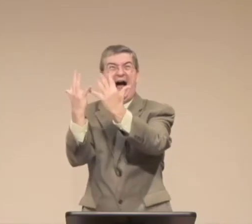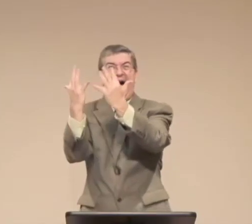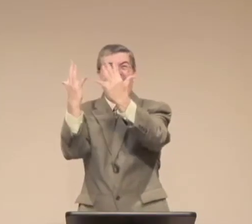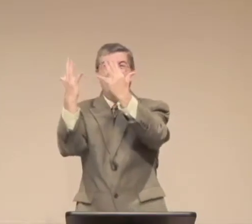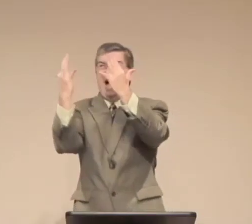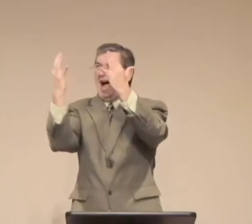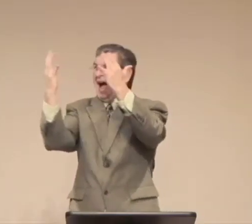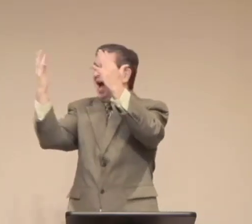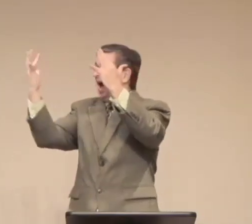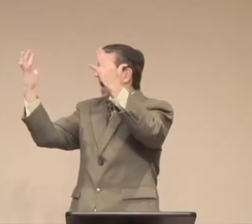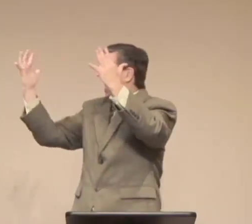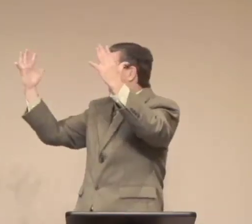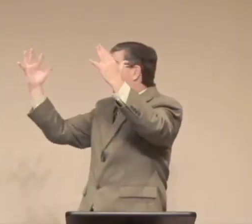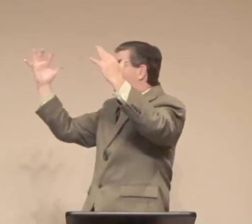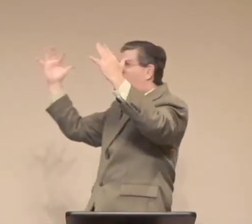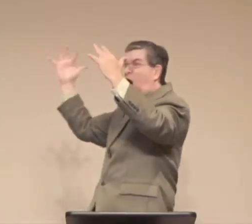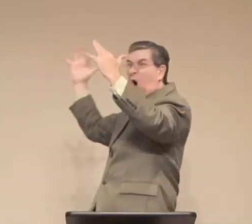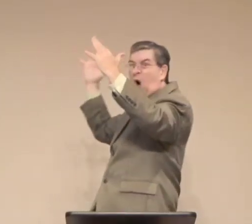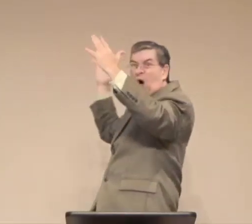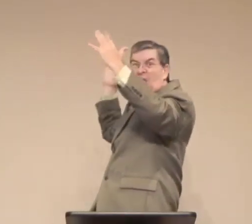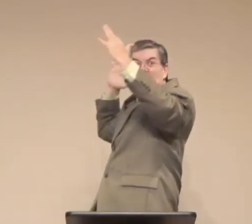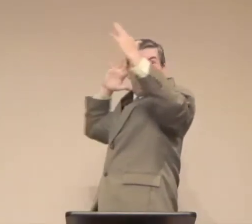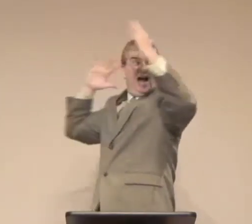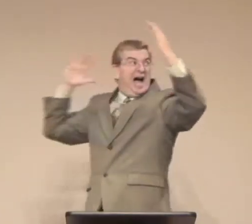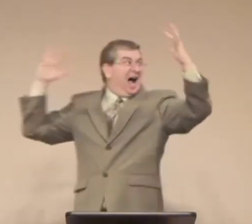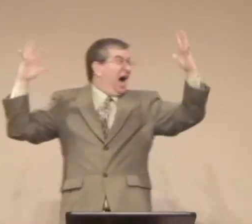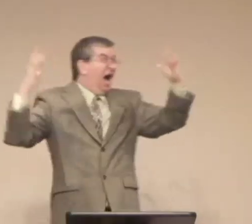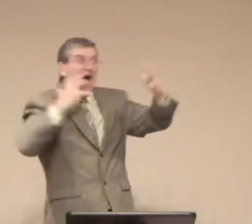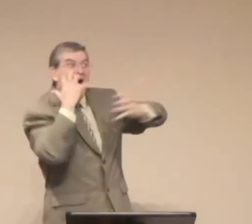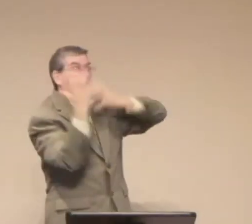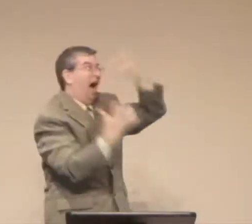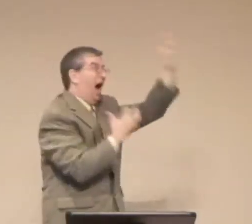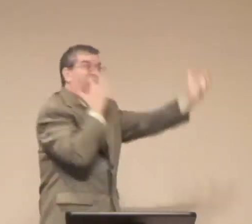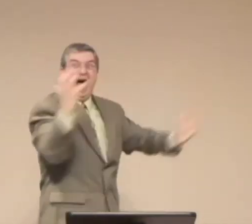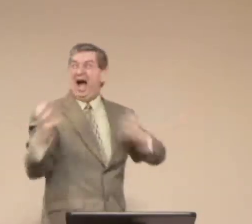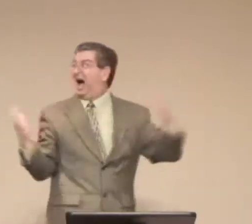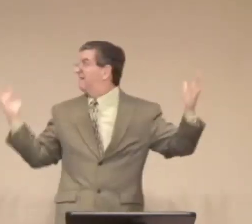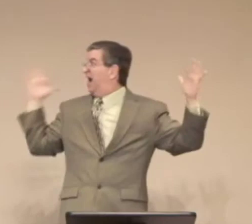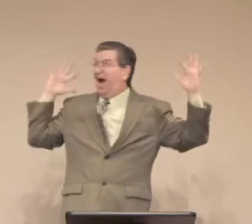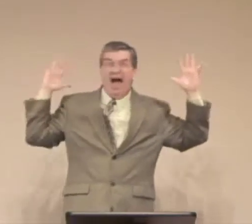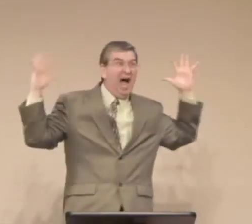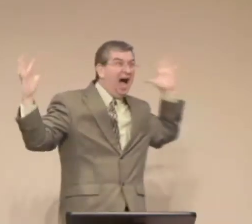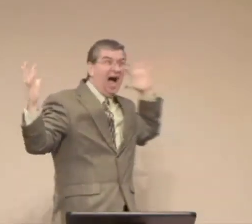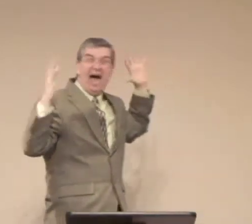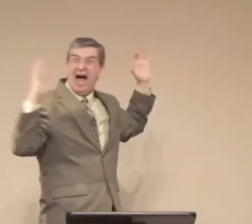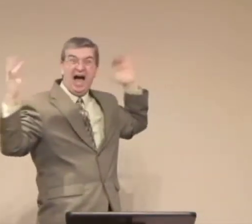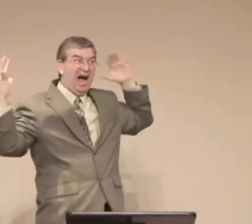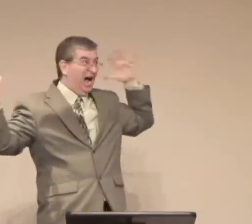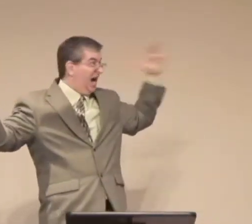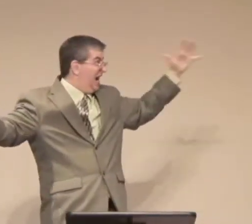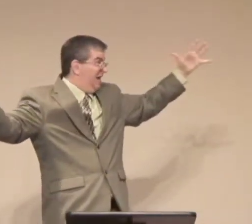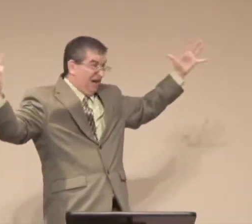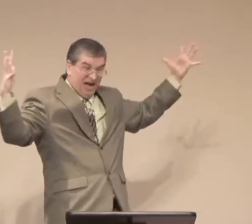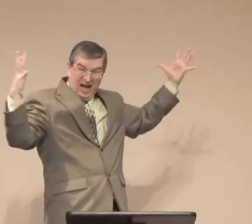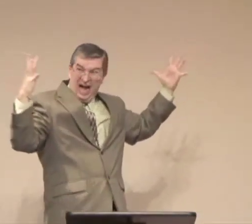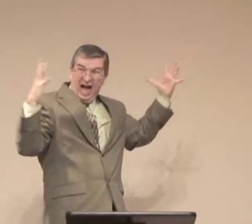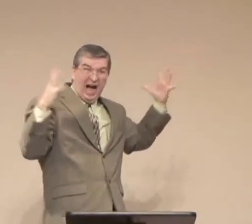started consuming the room. It was everywhere and they were yelling and